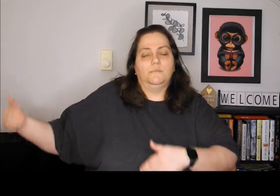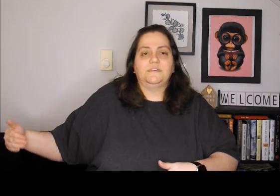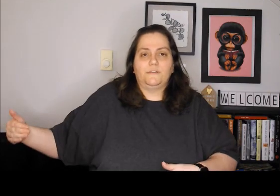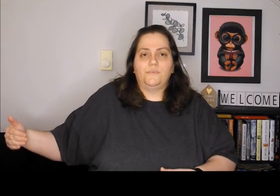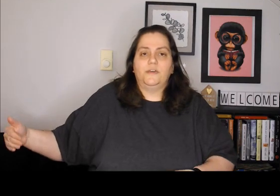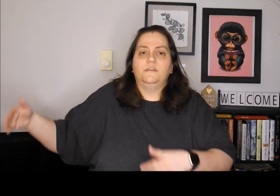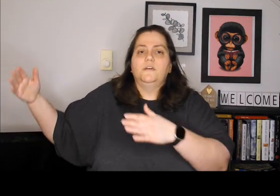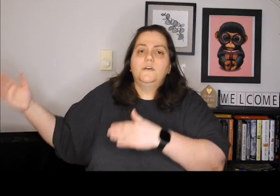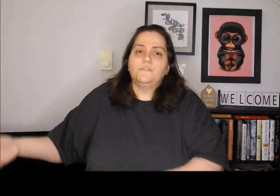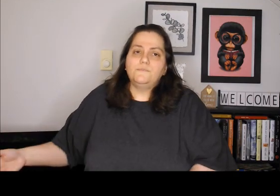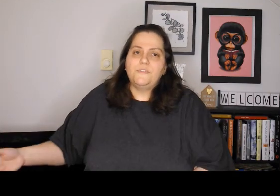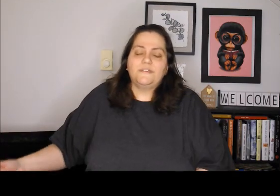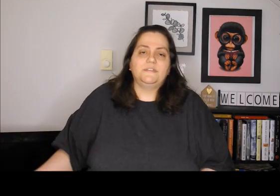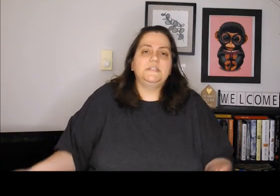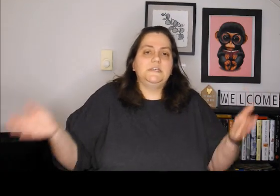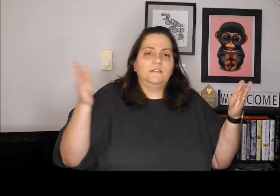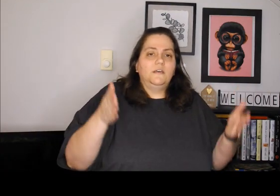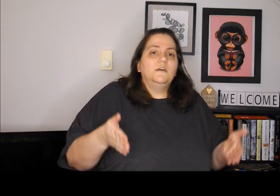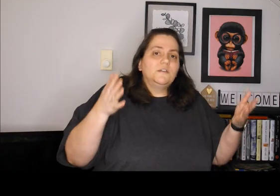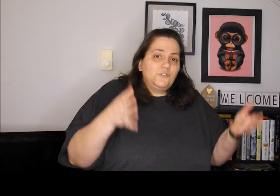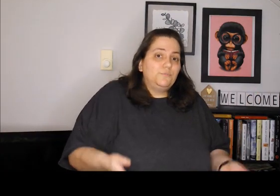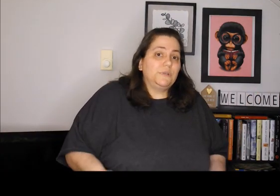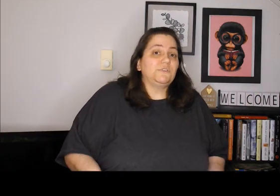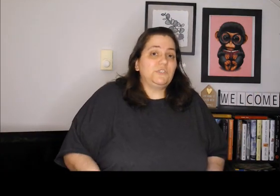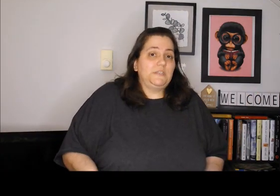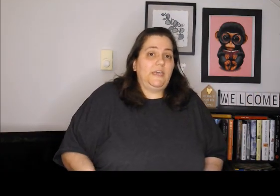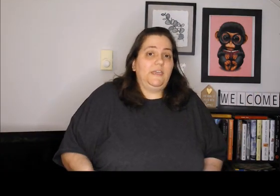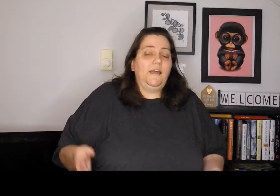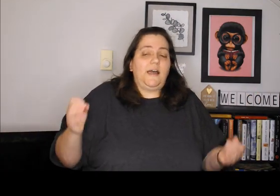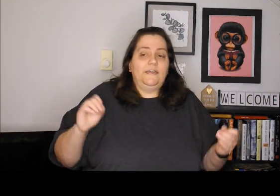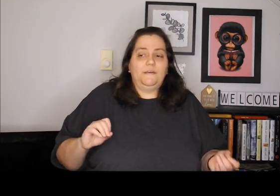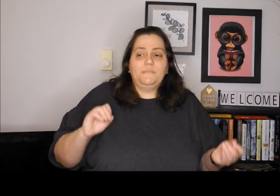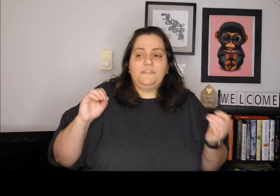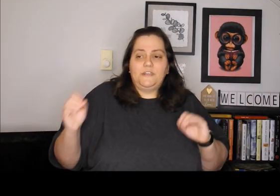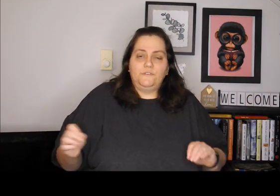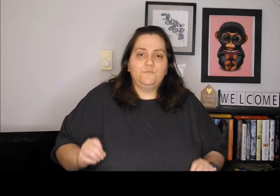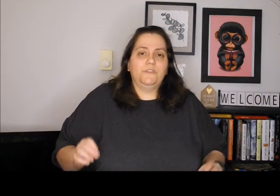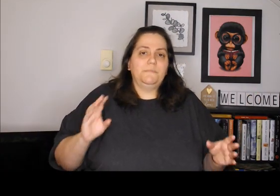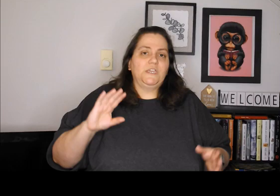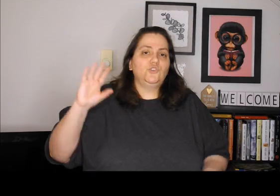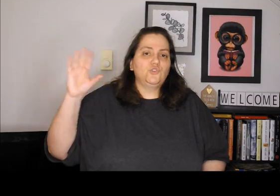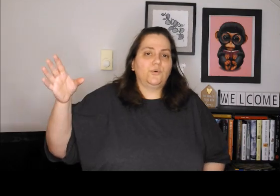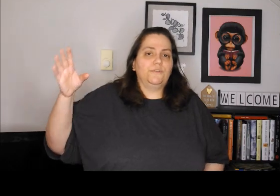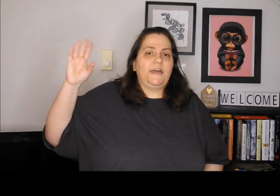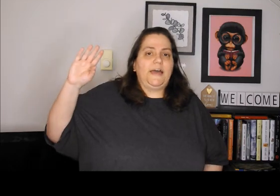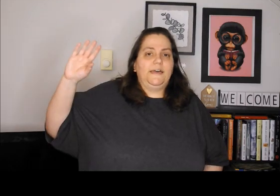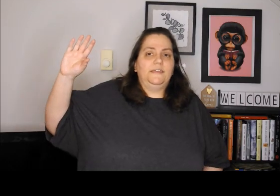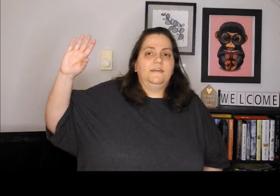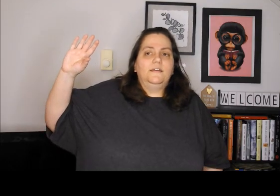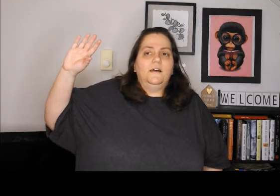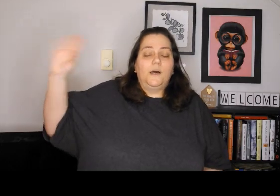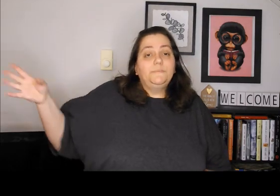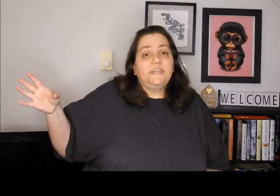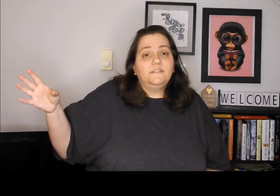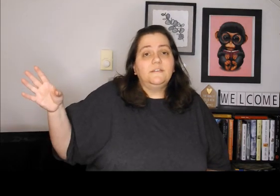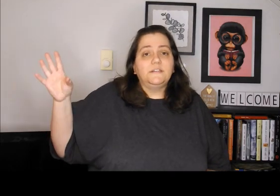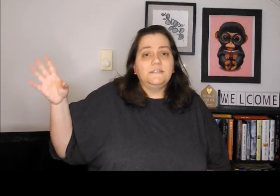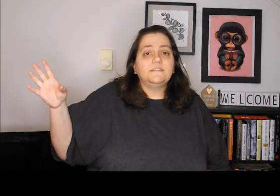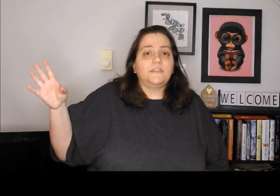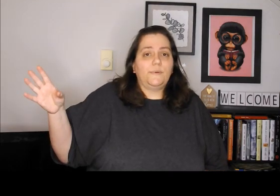the books I've read from 2019 to pretty much today. I am at the end of each month making sure that I update the list on the